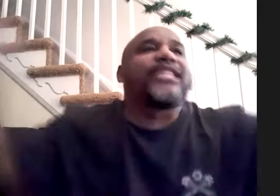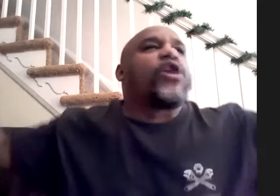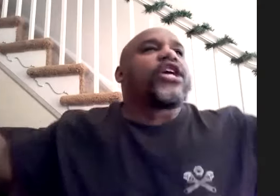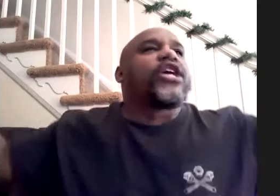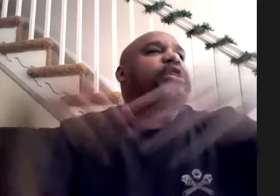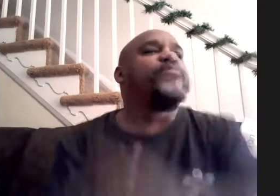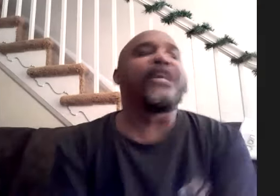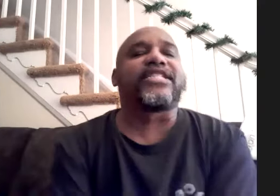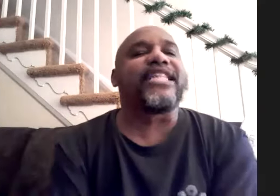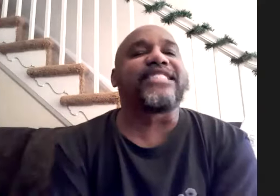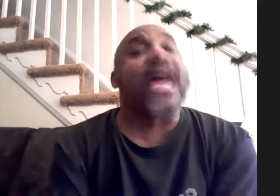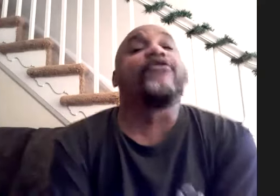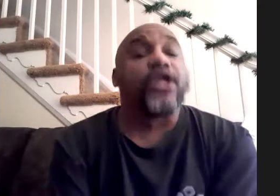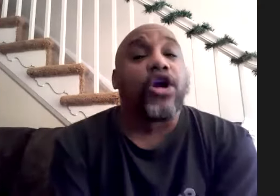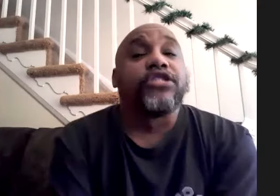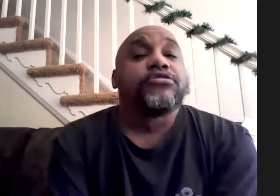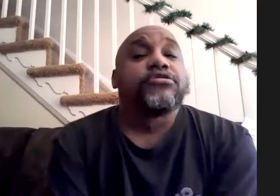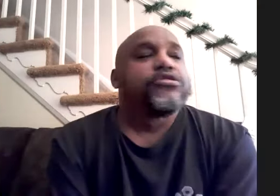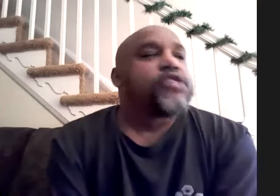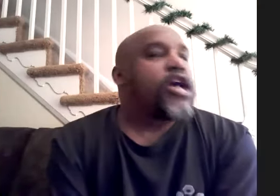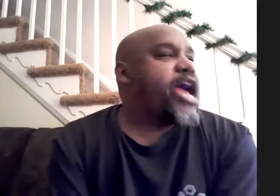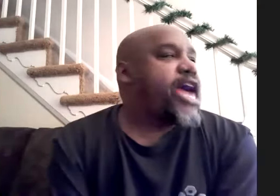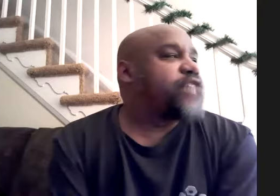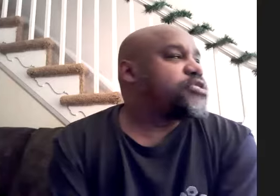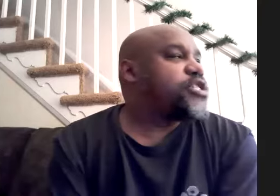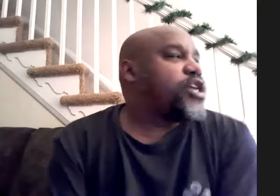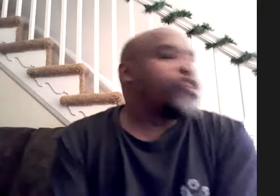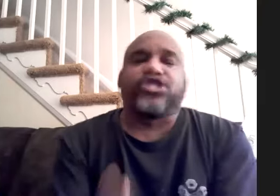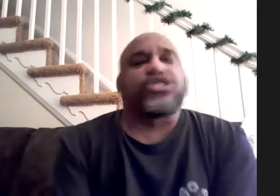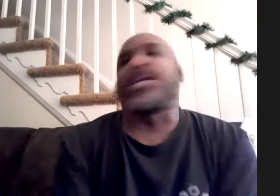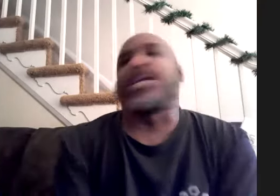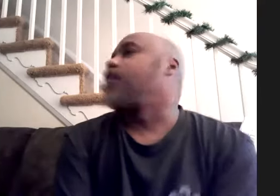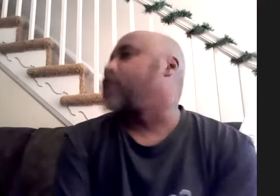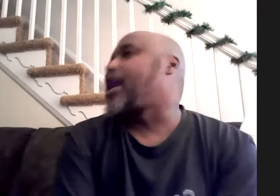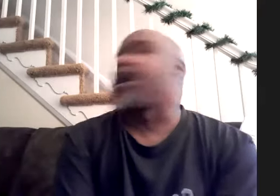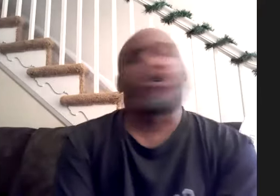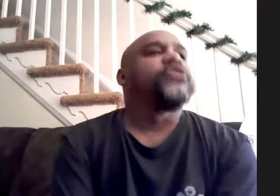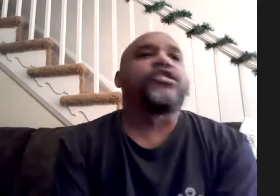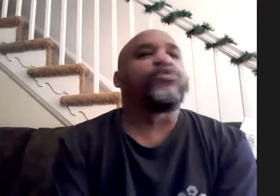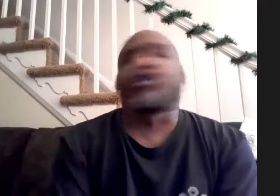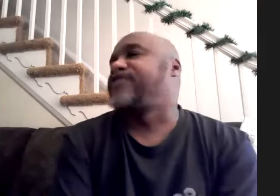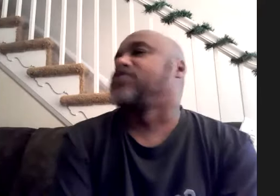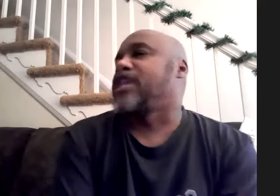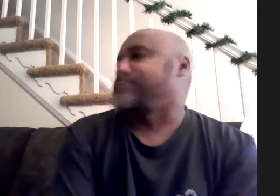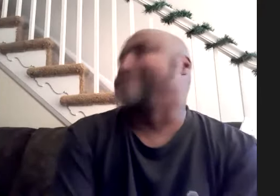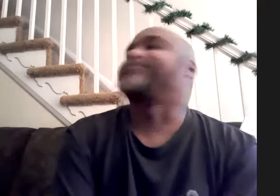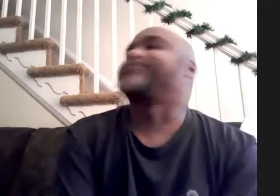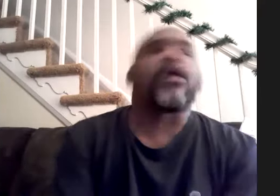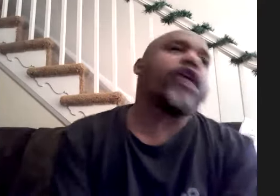arguably one of the biggest stages i've ever been on and it's just like yeah okay this is what this feels like all right